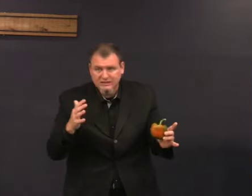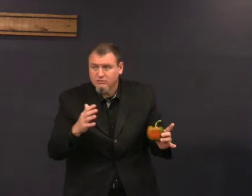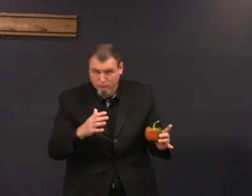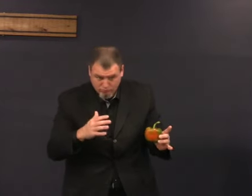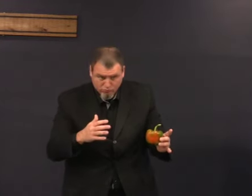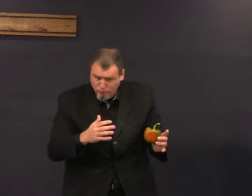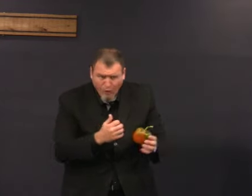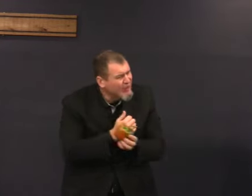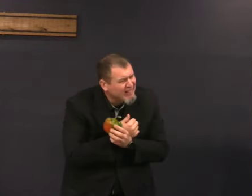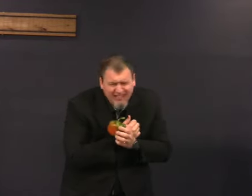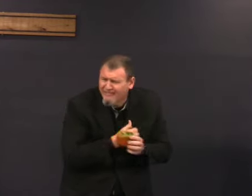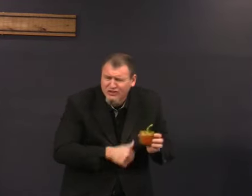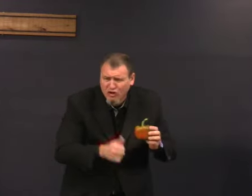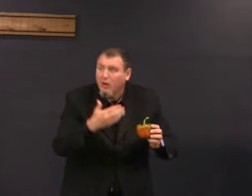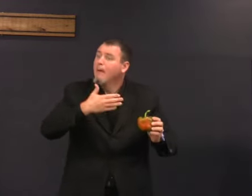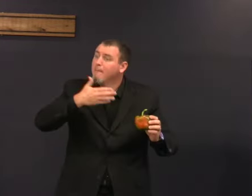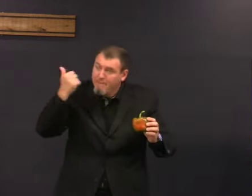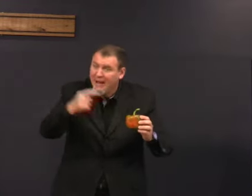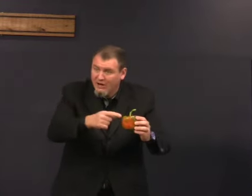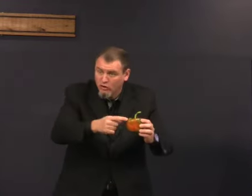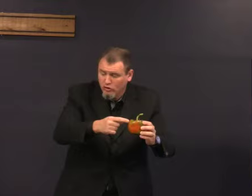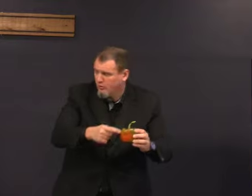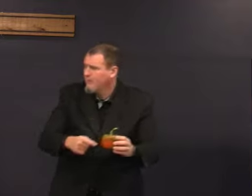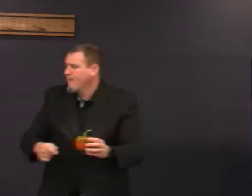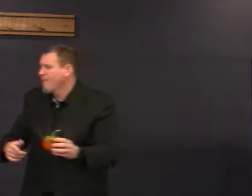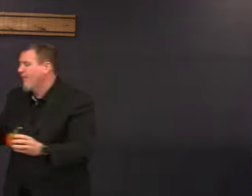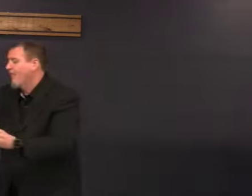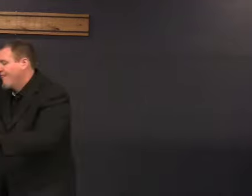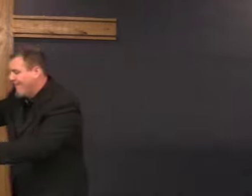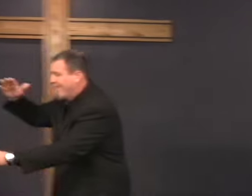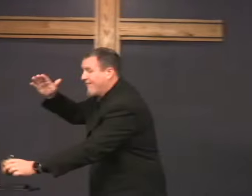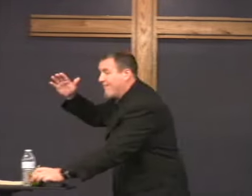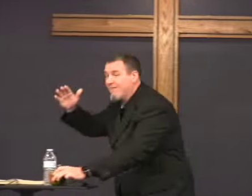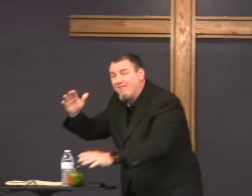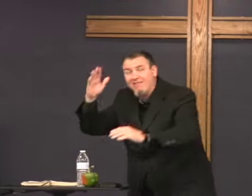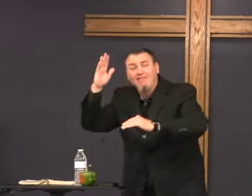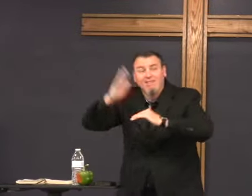it's better to have just this than